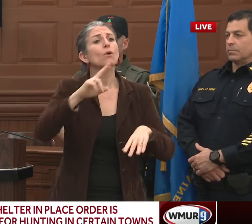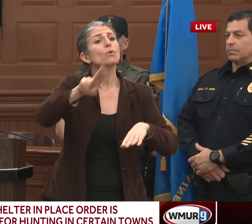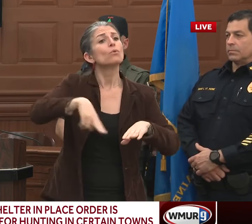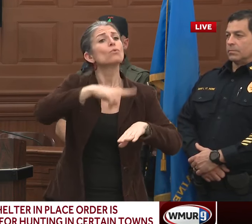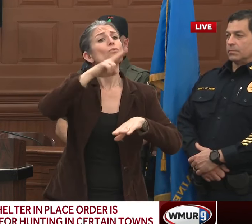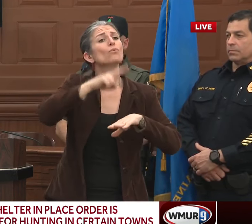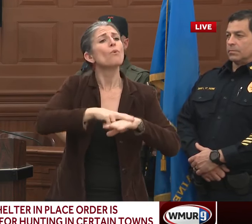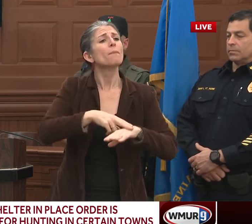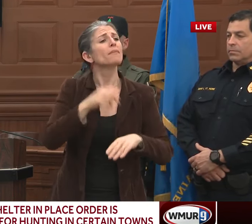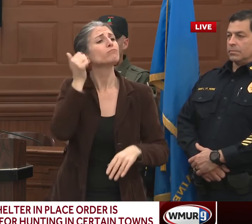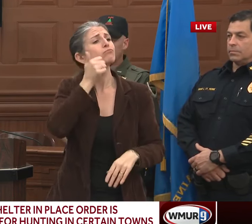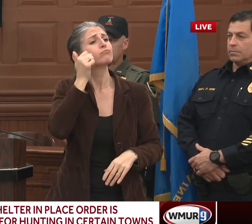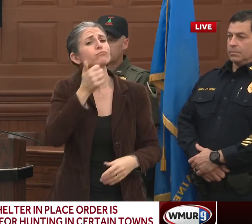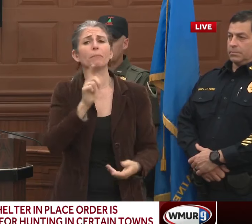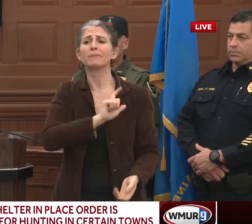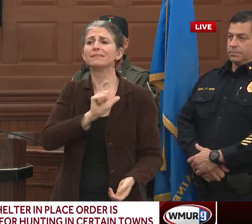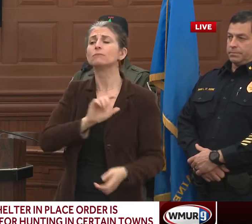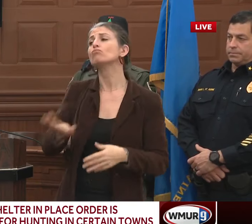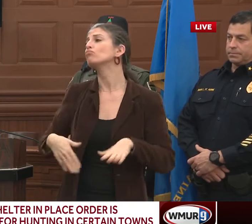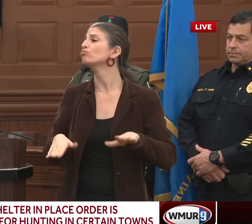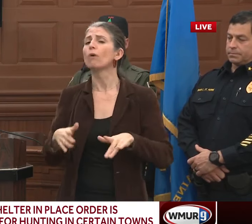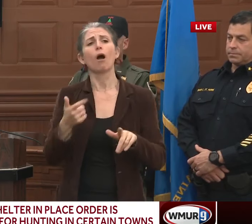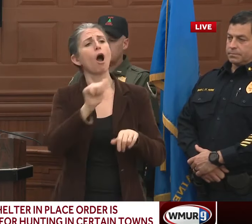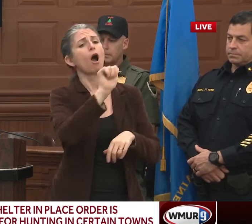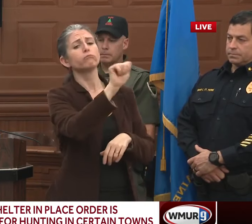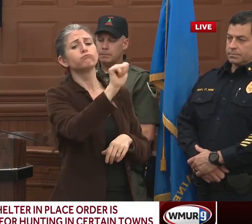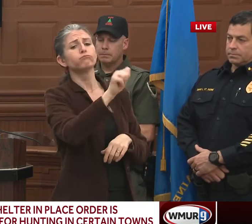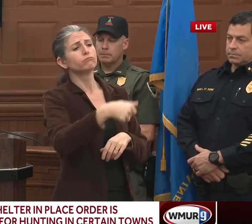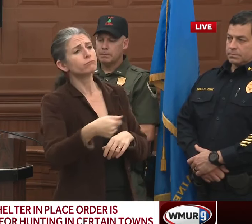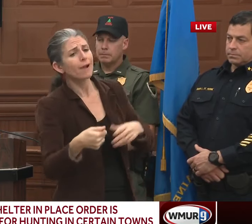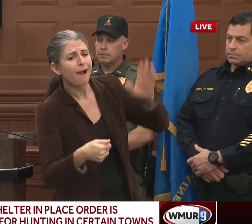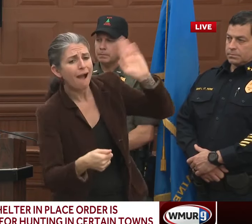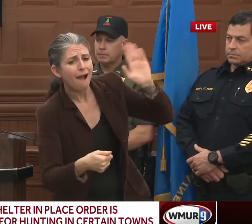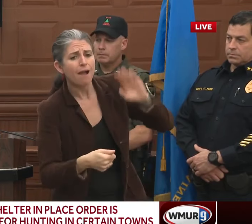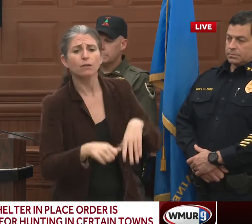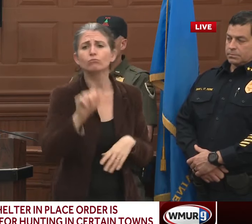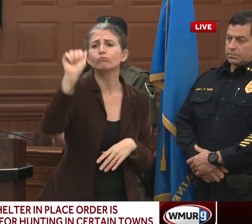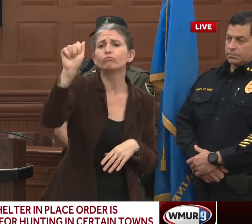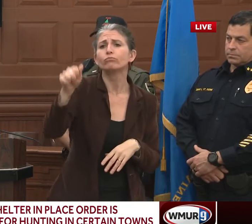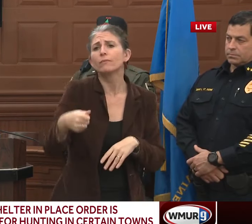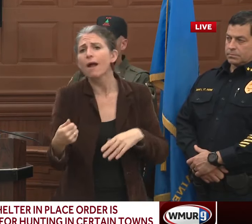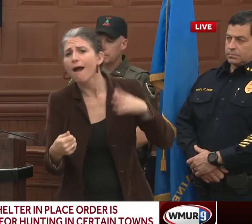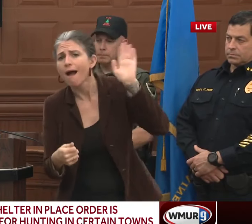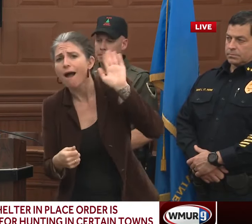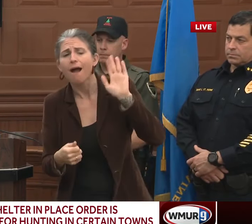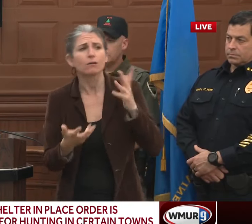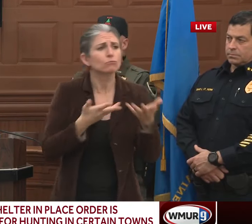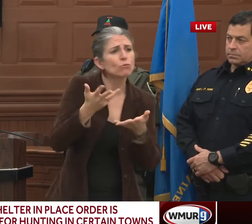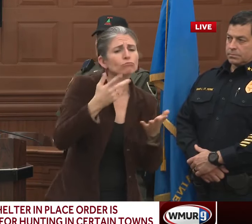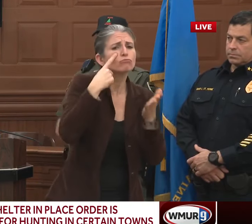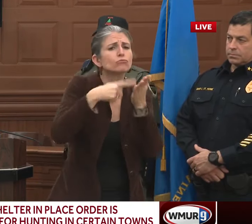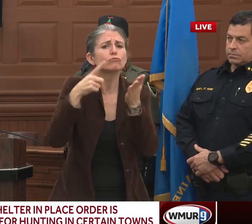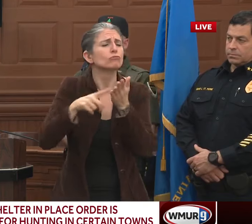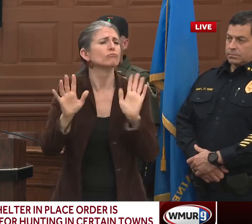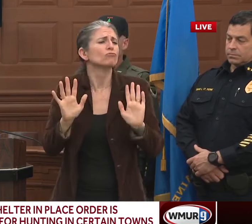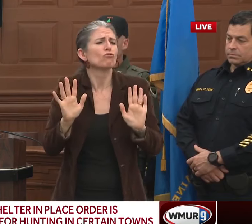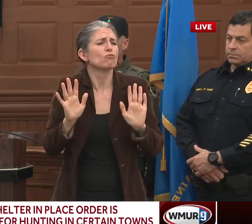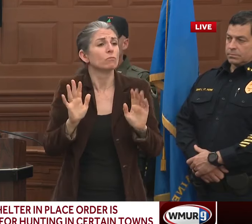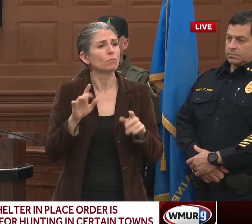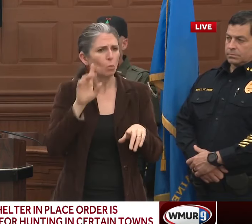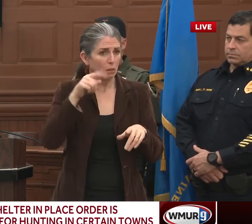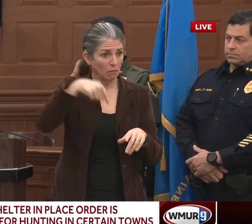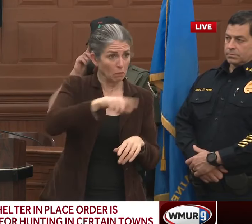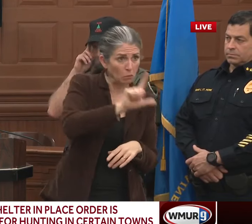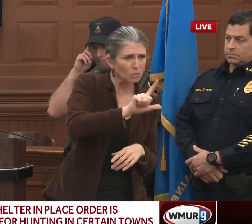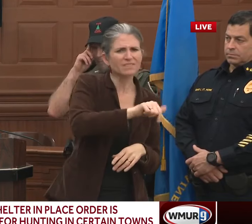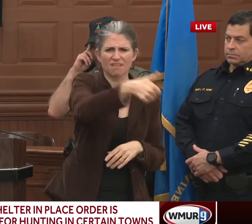locations around this particular area in multiple towns. Again, if somebody's using their own common sense and they say